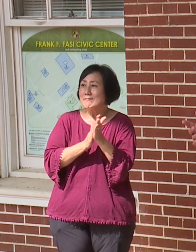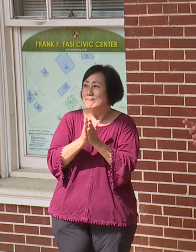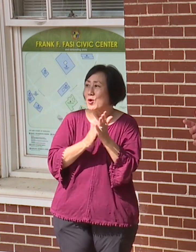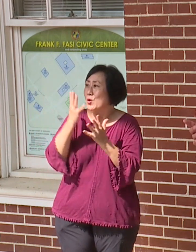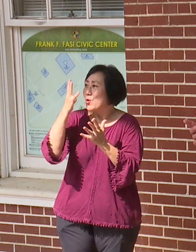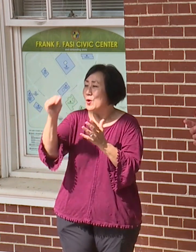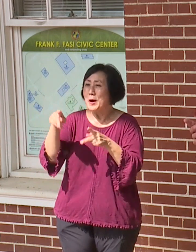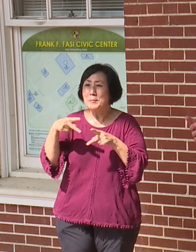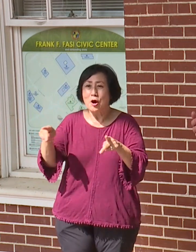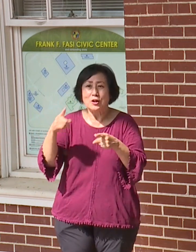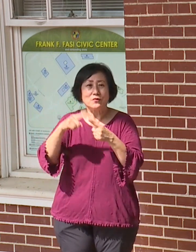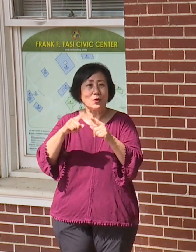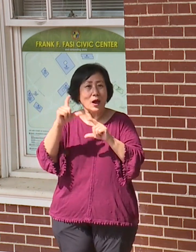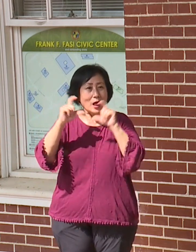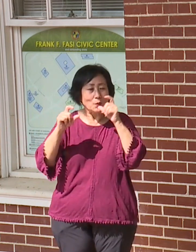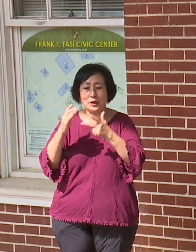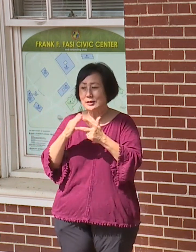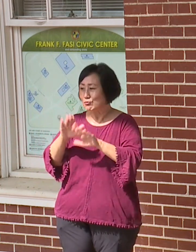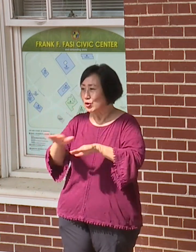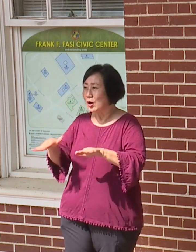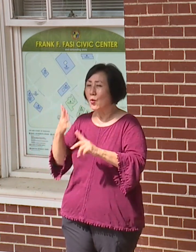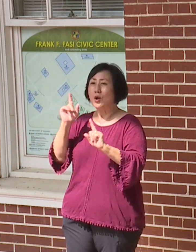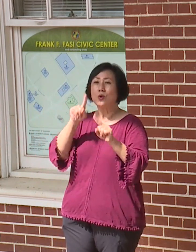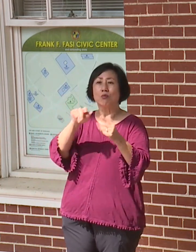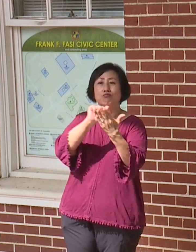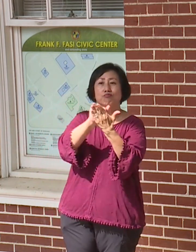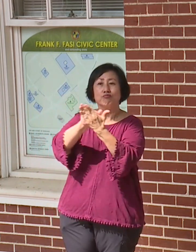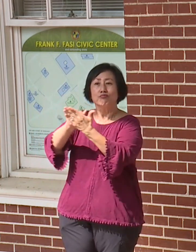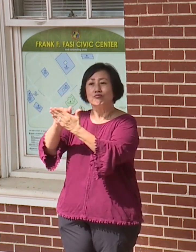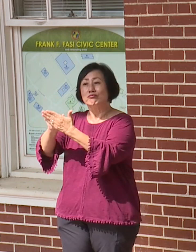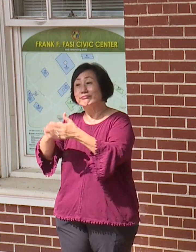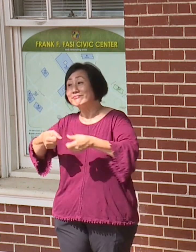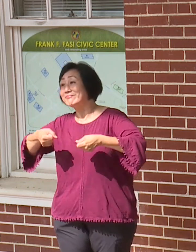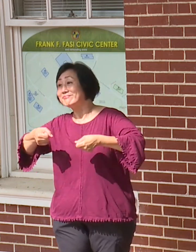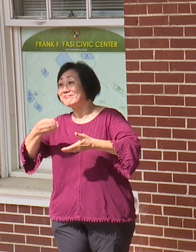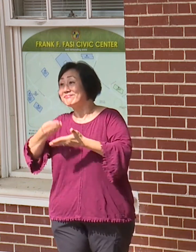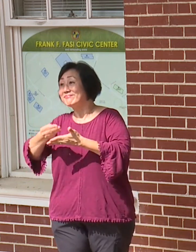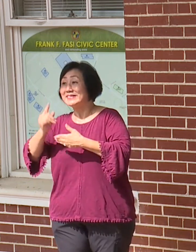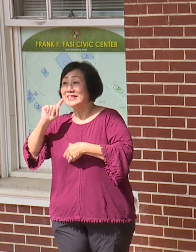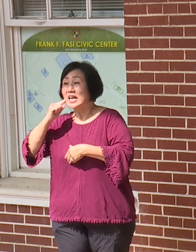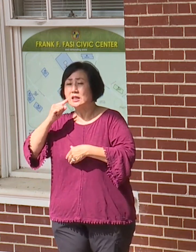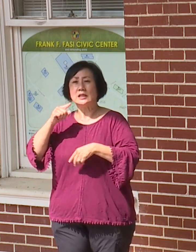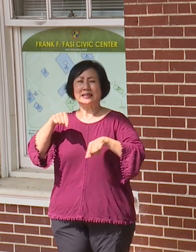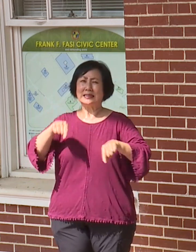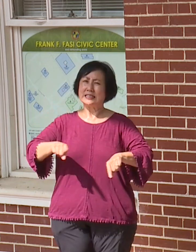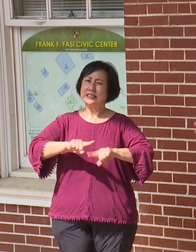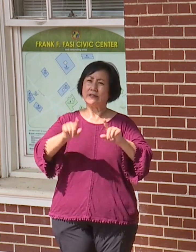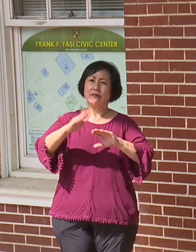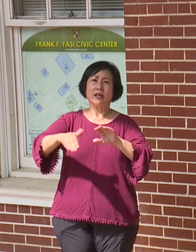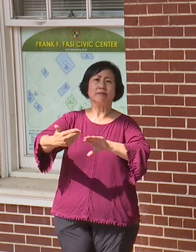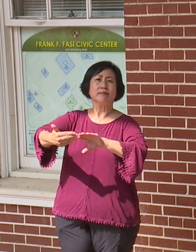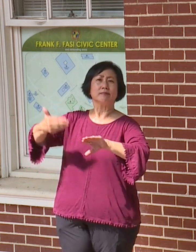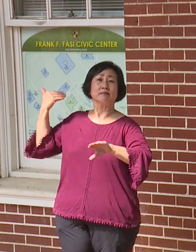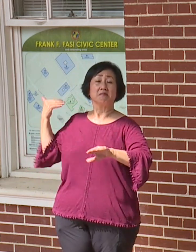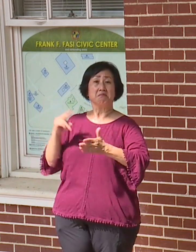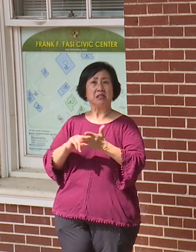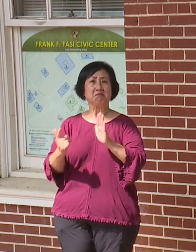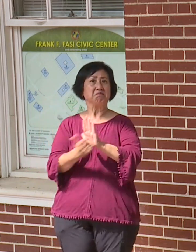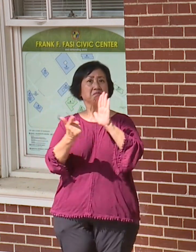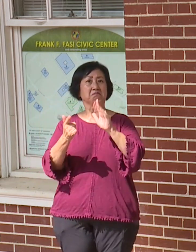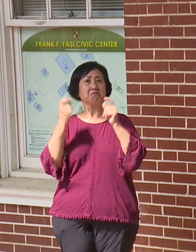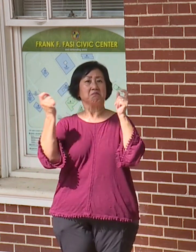Halloween parties, to our kids who want to trick-or-treat. This is a different type of Halloween. It doesn't mean we don't celebrate,